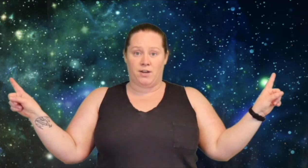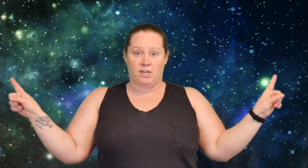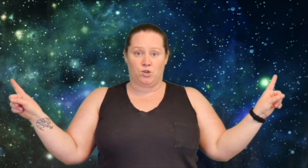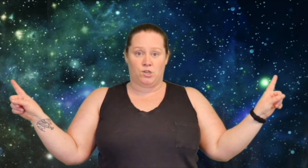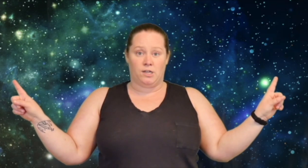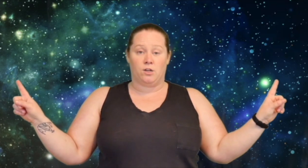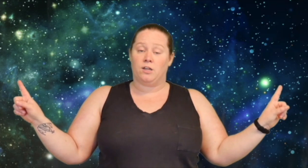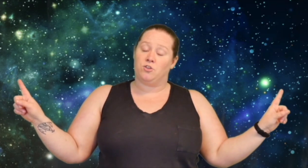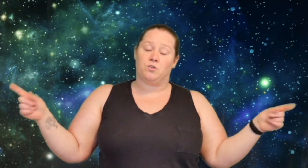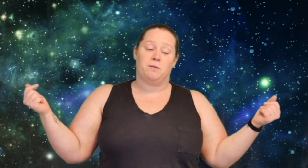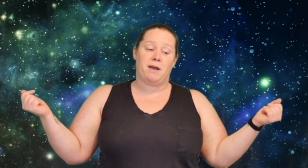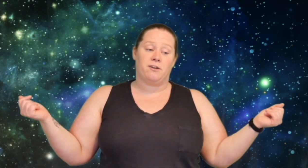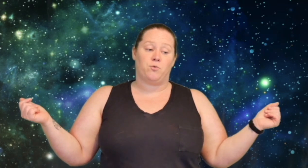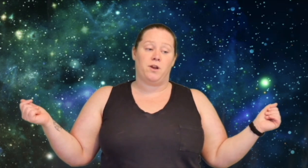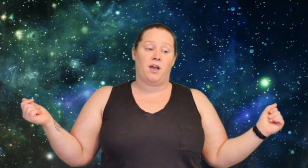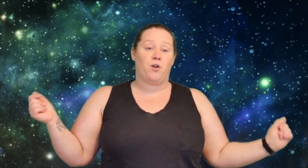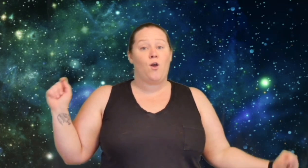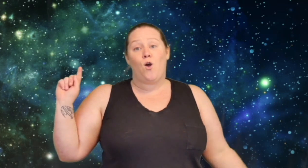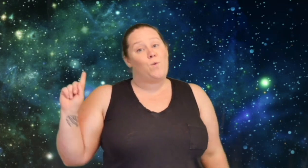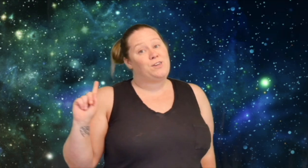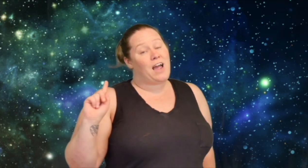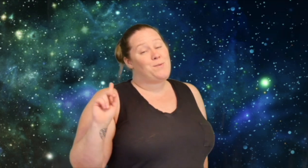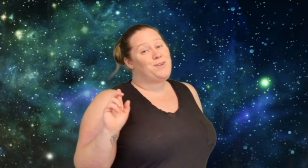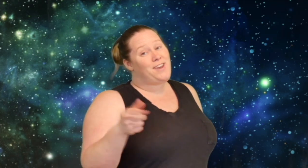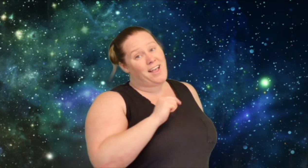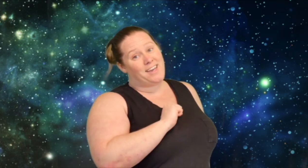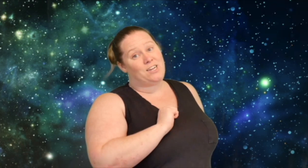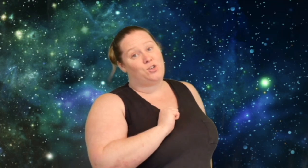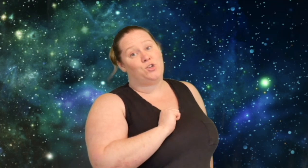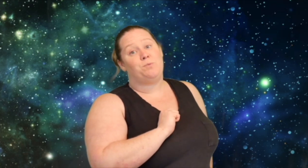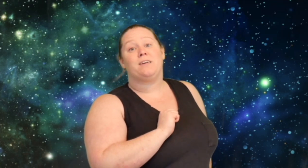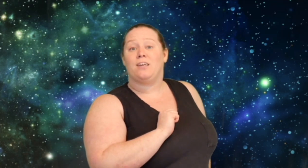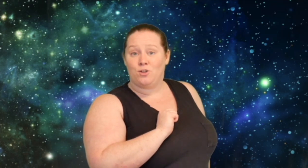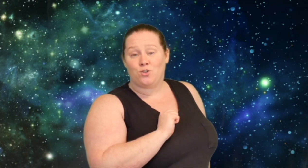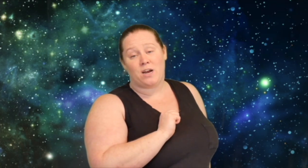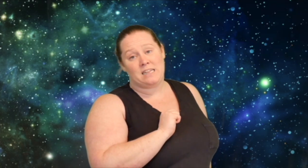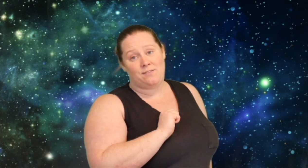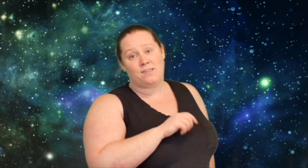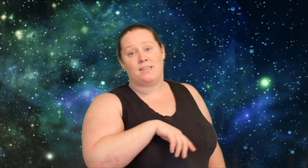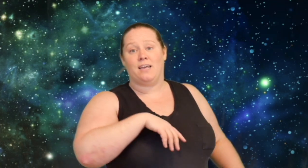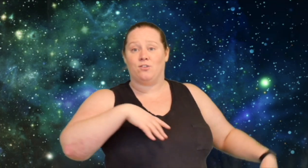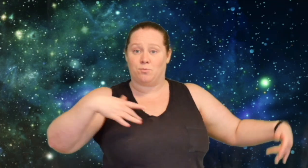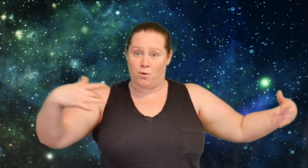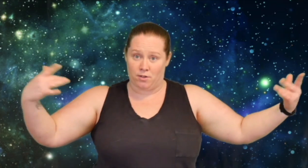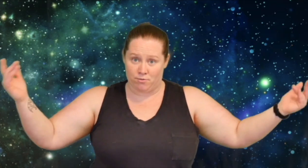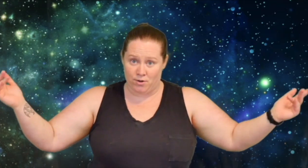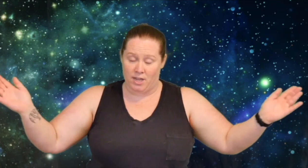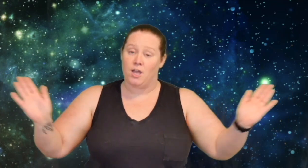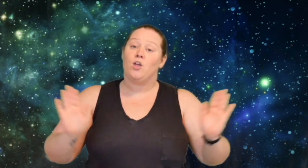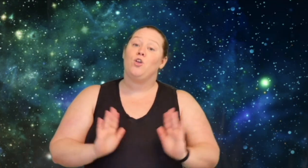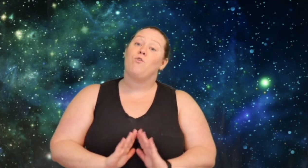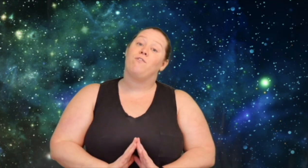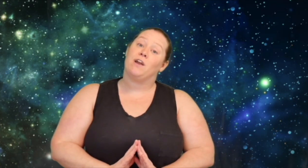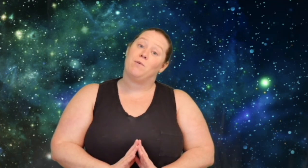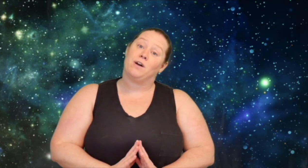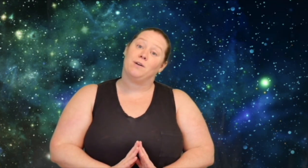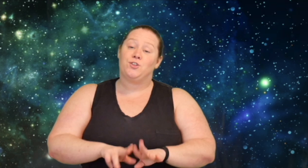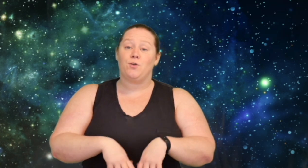interesting history and backstory together, which I will not get into because I do try to leave these things spoiler-free. You are very welcome. So